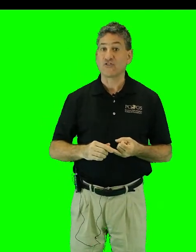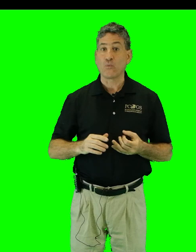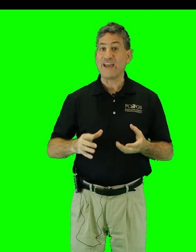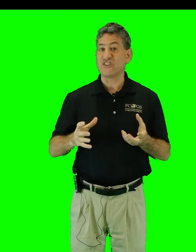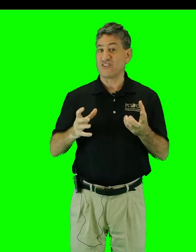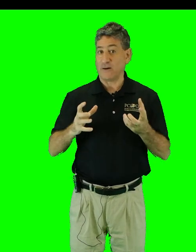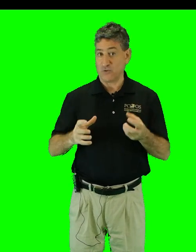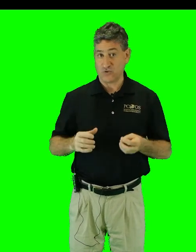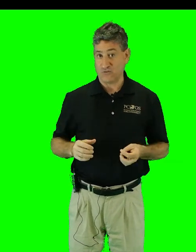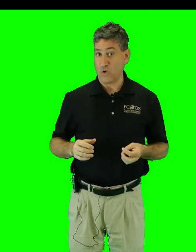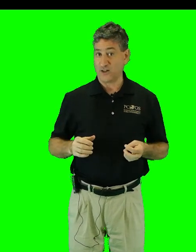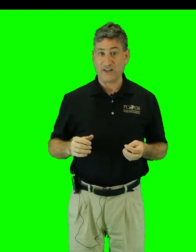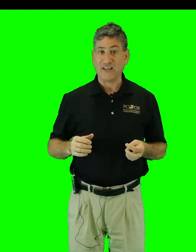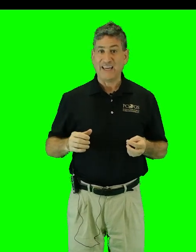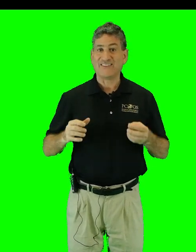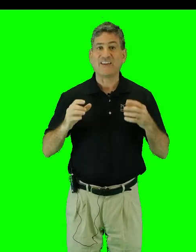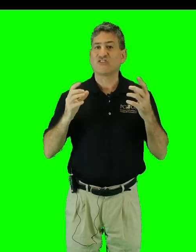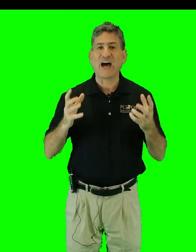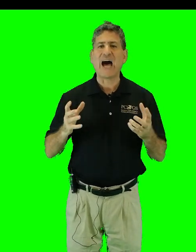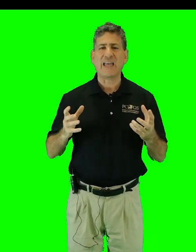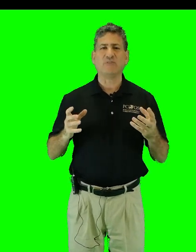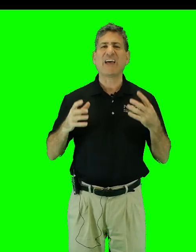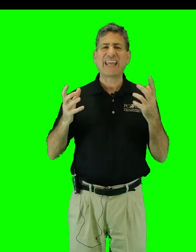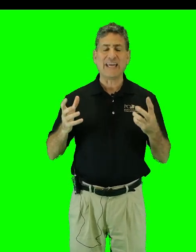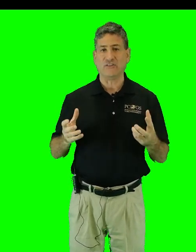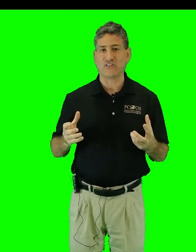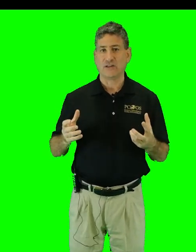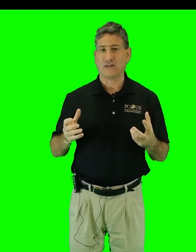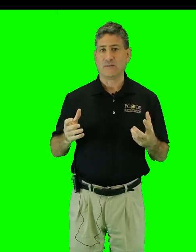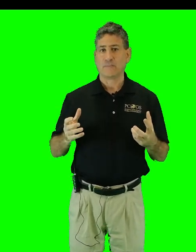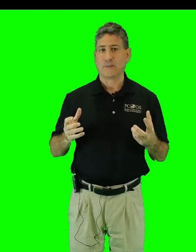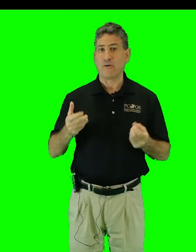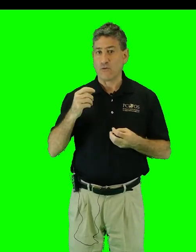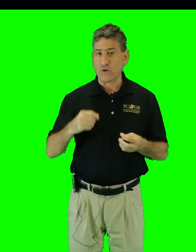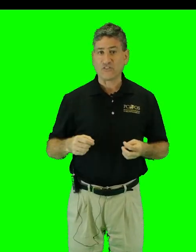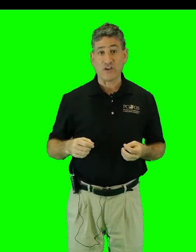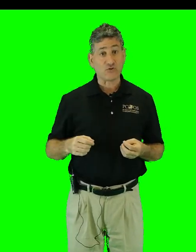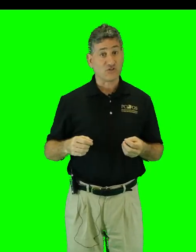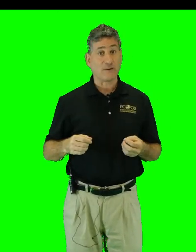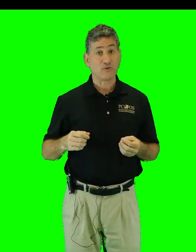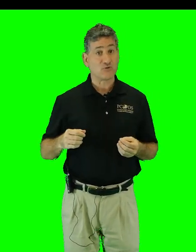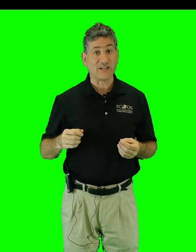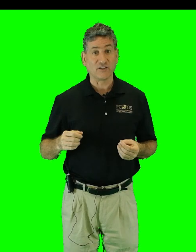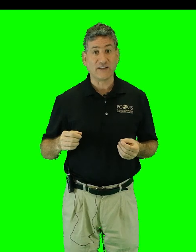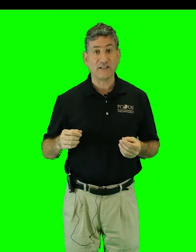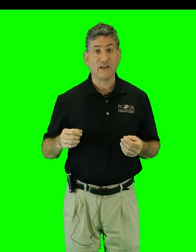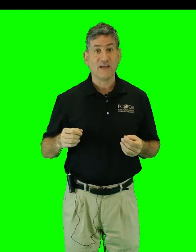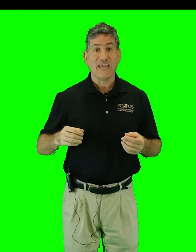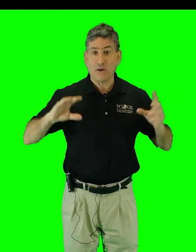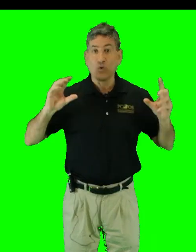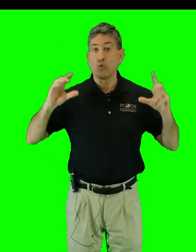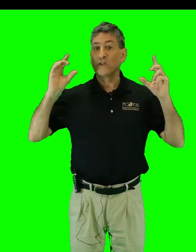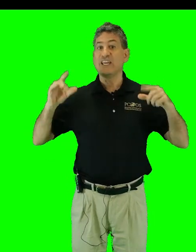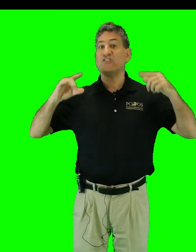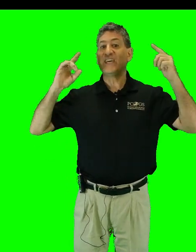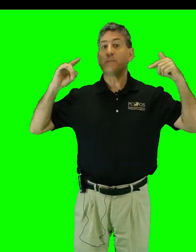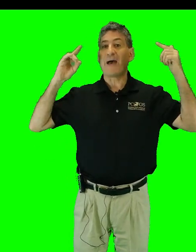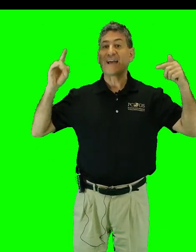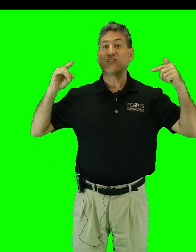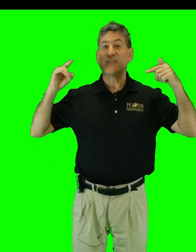to raise the temperature of water. It takes time decades. However, once the ocean temperature is elevated it will release heat back to the